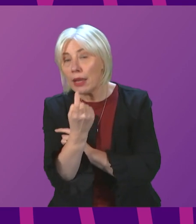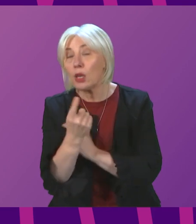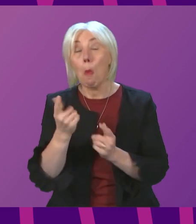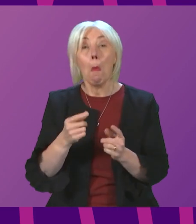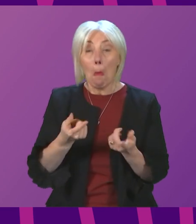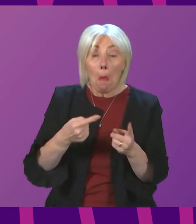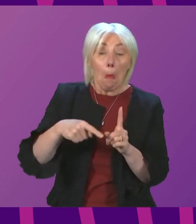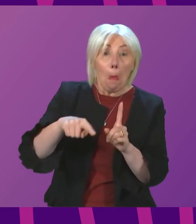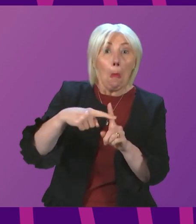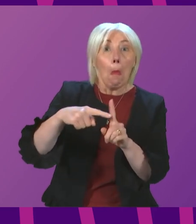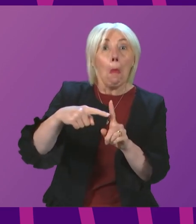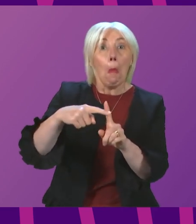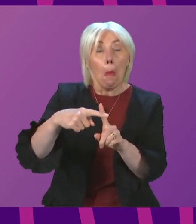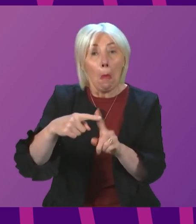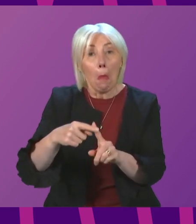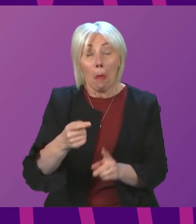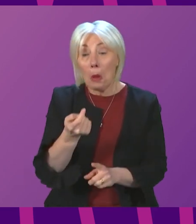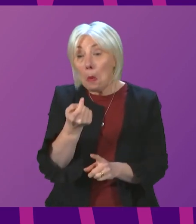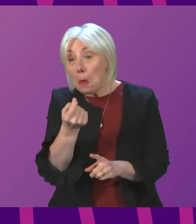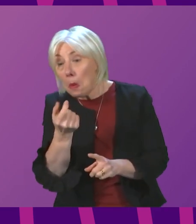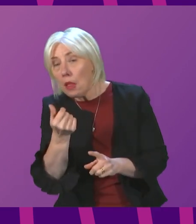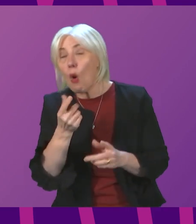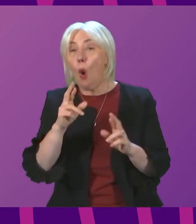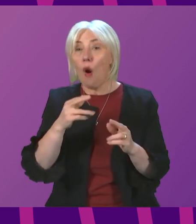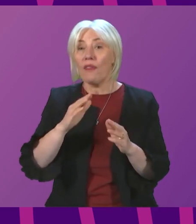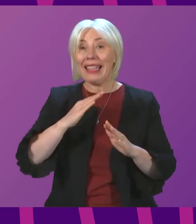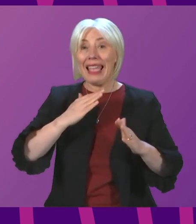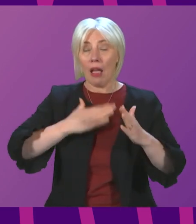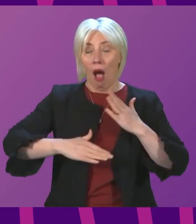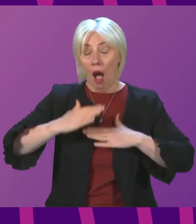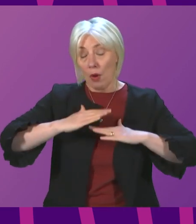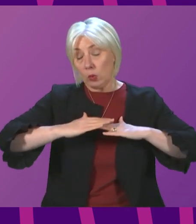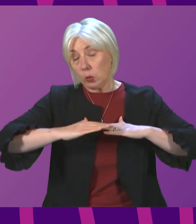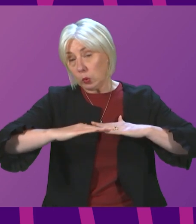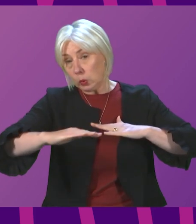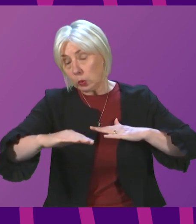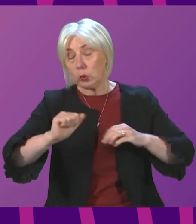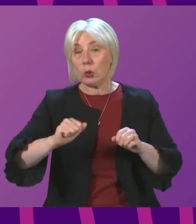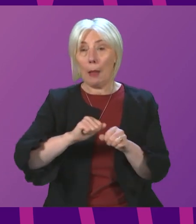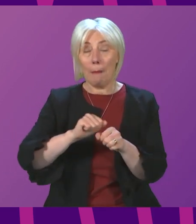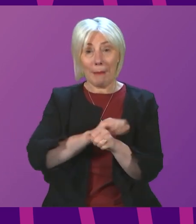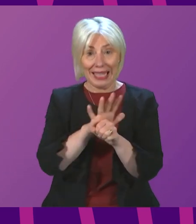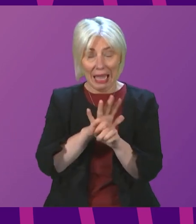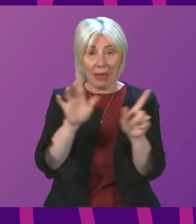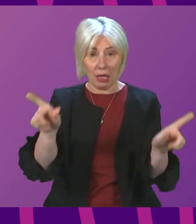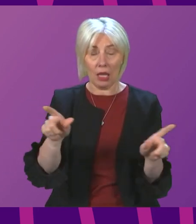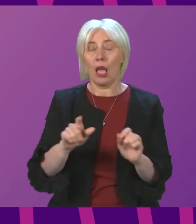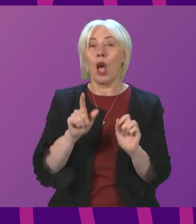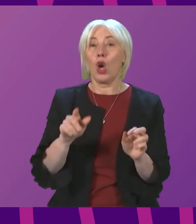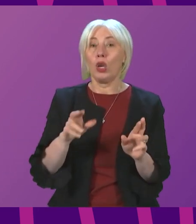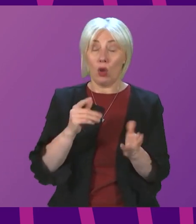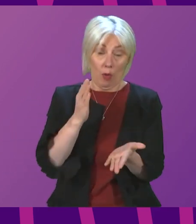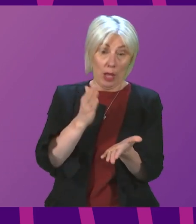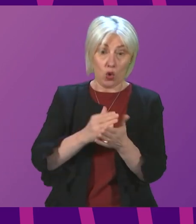optimistic that we are again on the cusp of a calmer phase of the pandemic. We can all help ensure that the waters